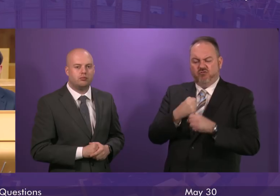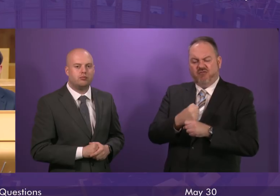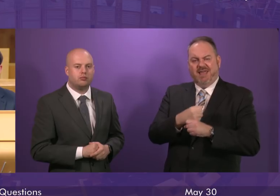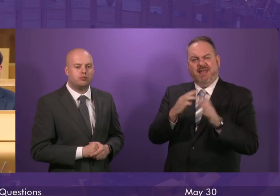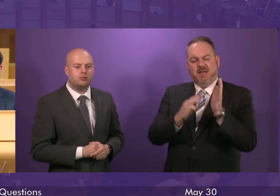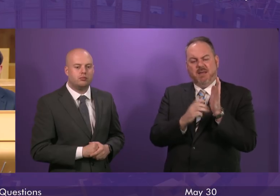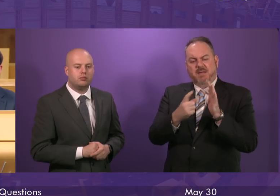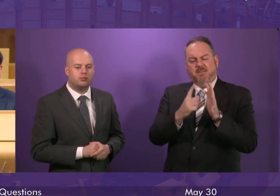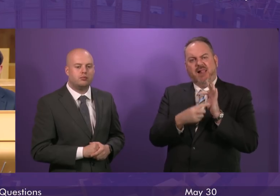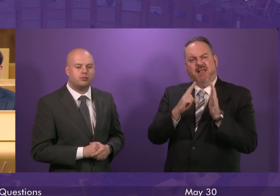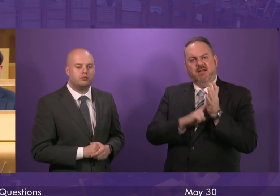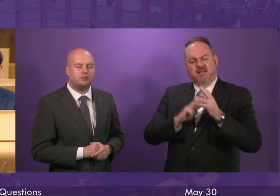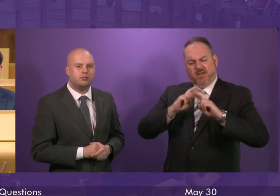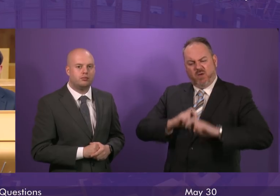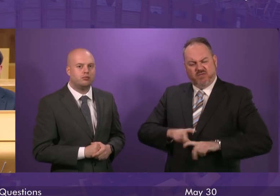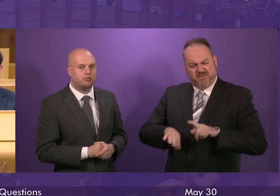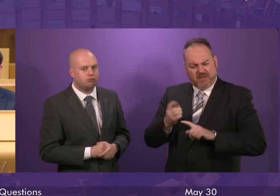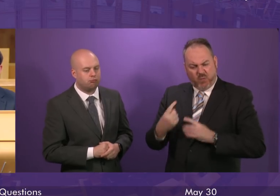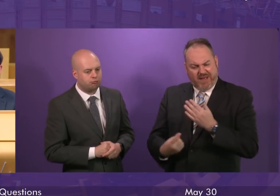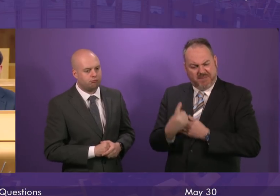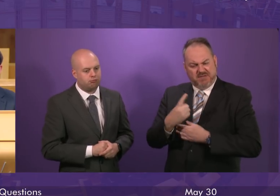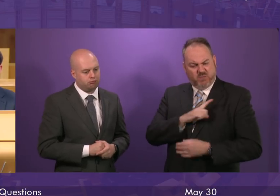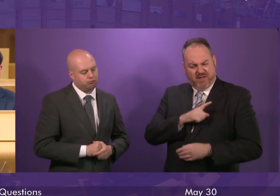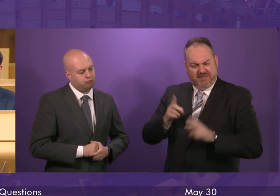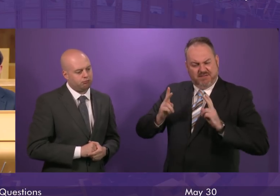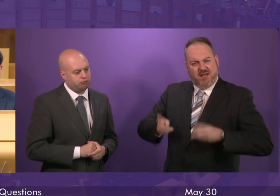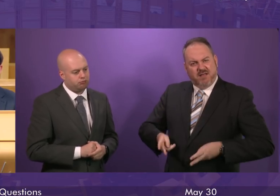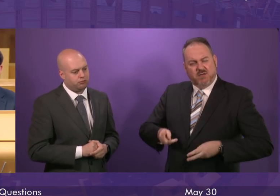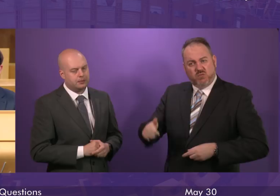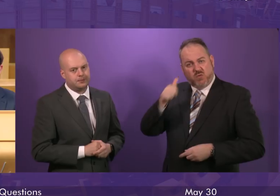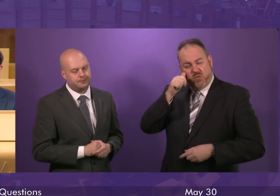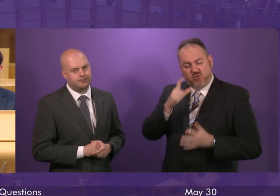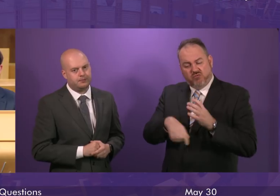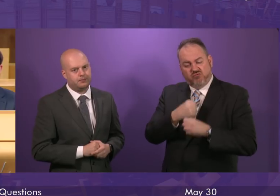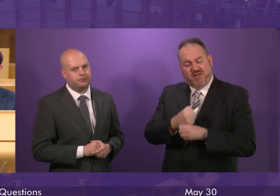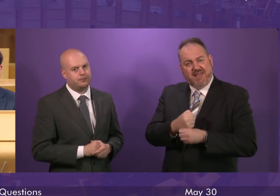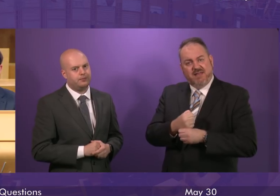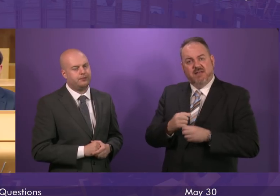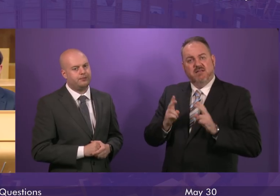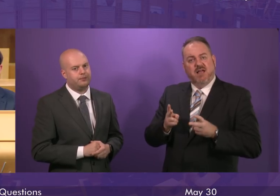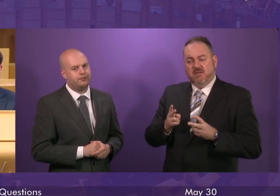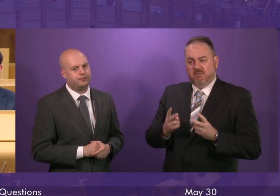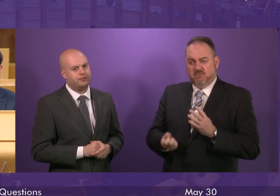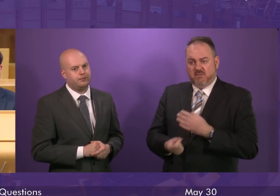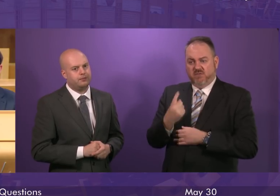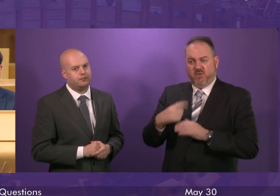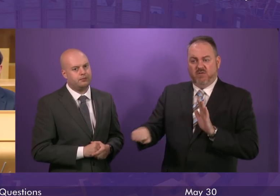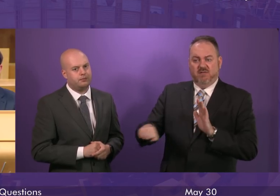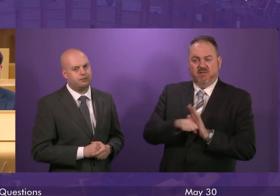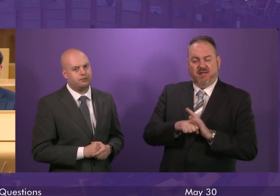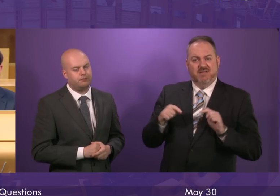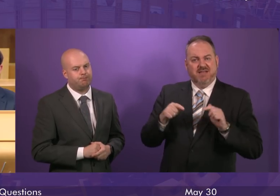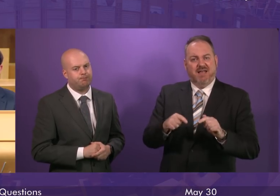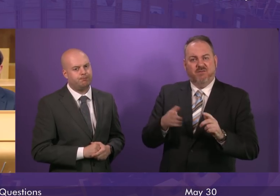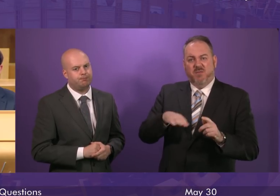fatal accident inquiry into his death. As the First Minister is aware Craig McClellan was killed in an unprovoked knife attack killed by a man